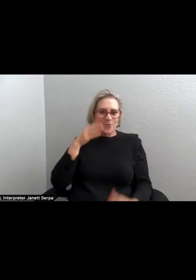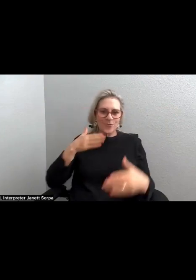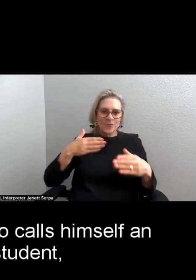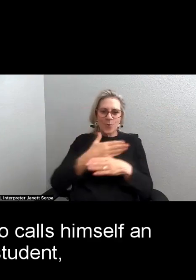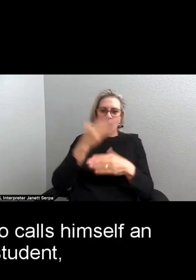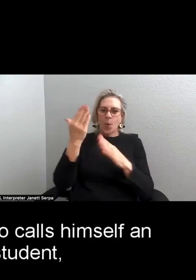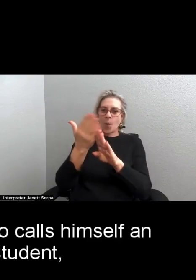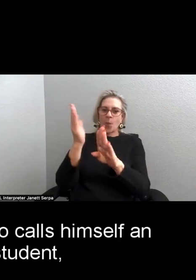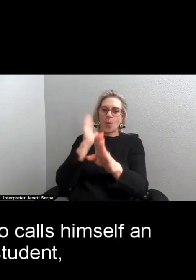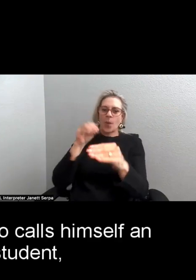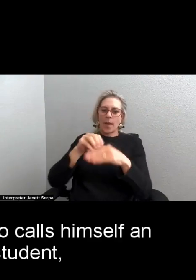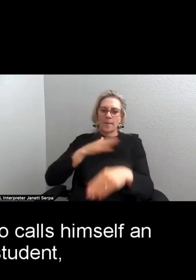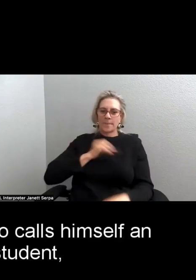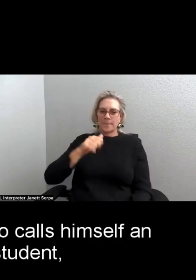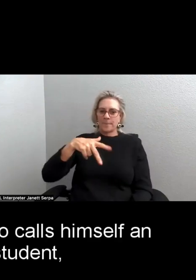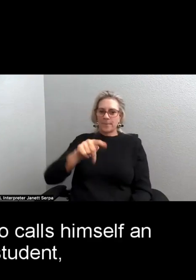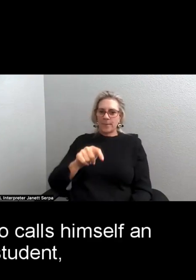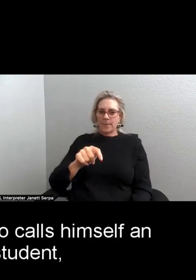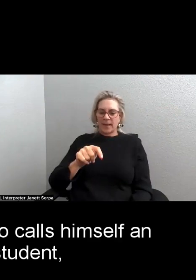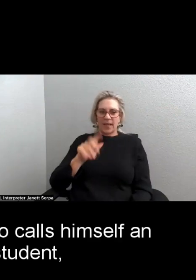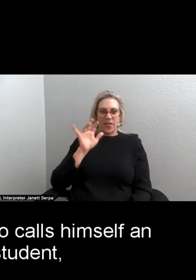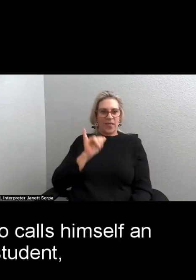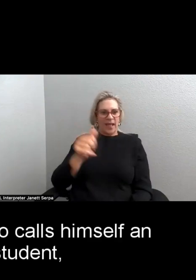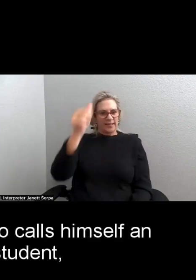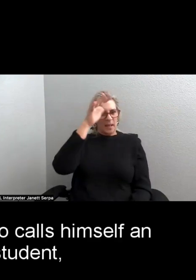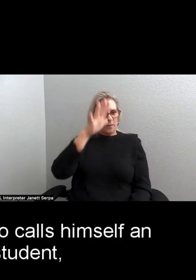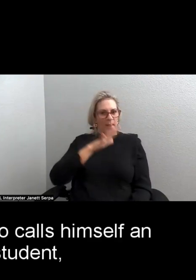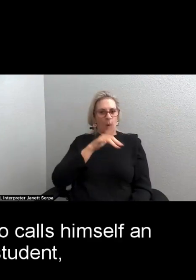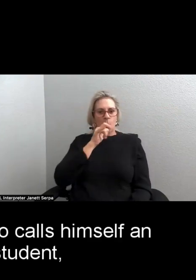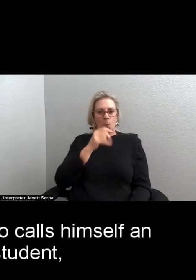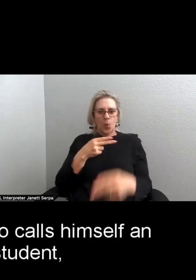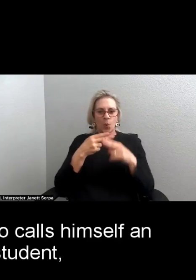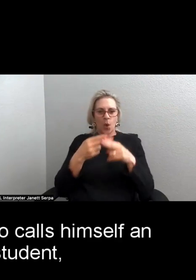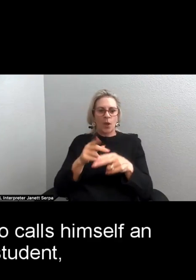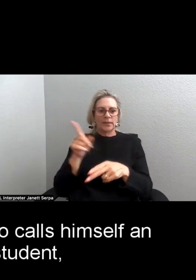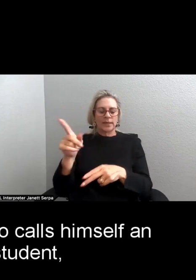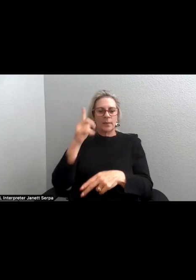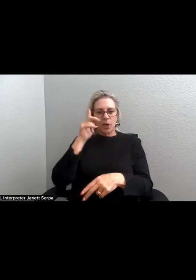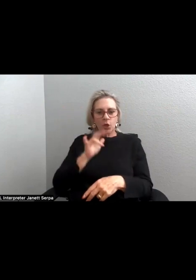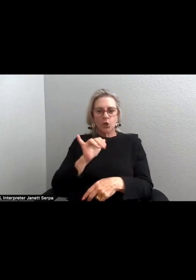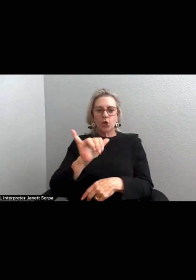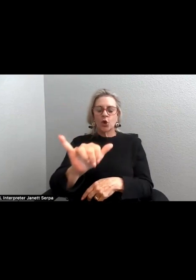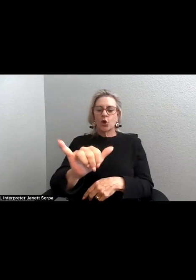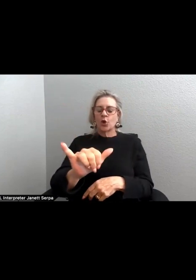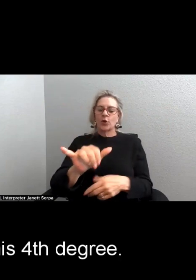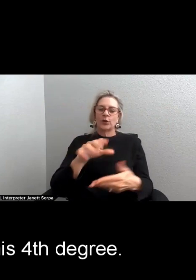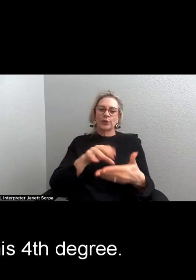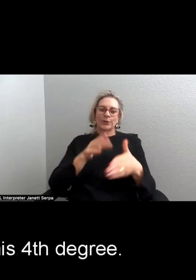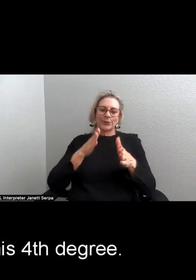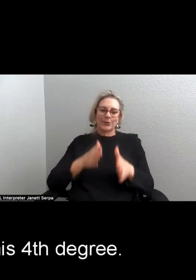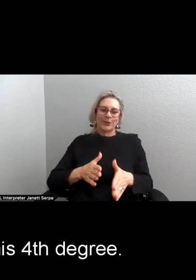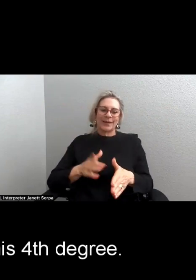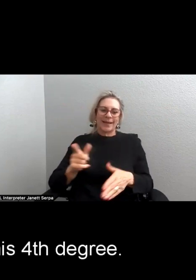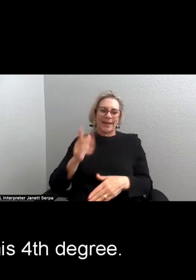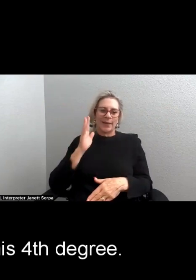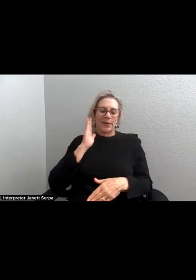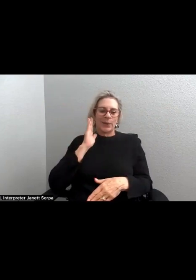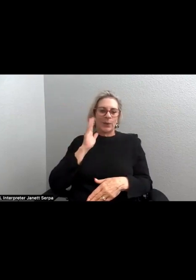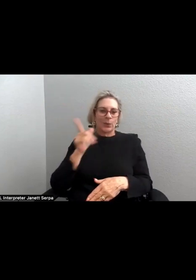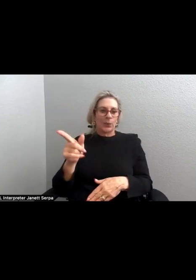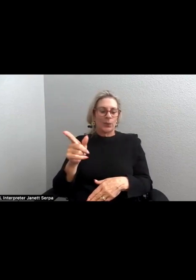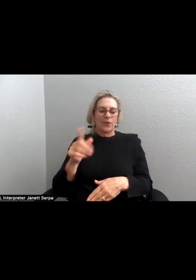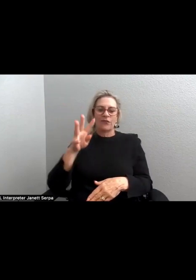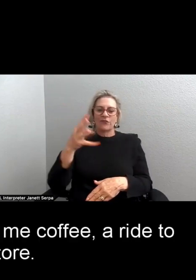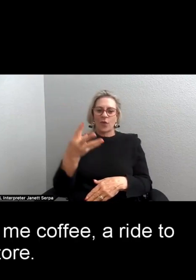This is the man who calls himself an eternal student. He's going for his fourth